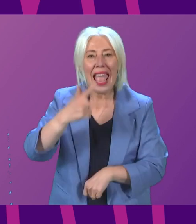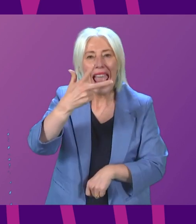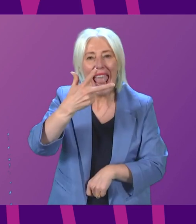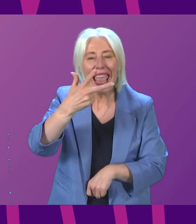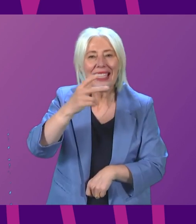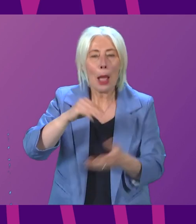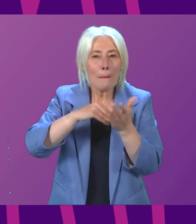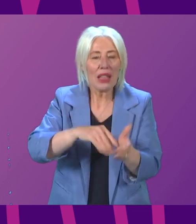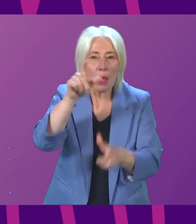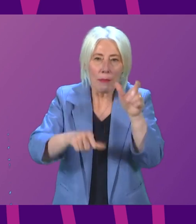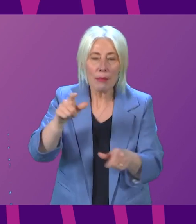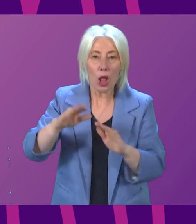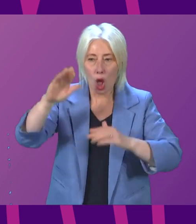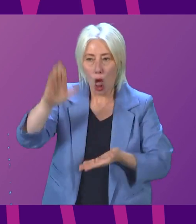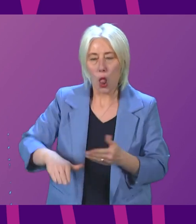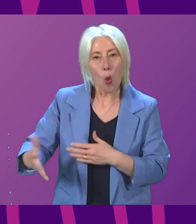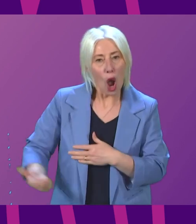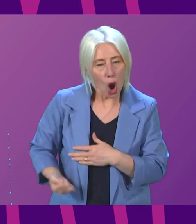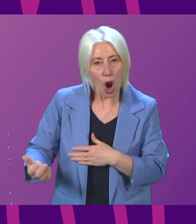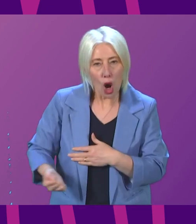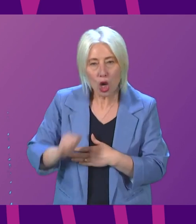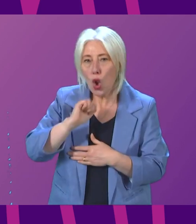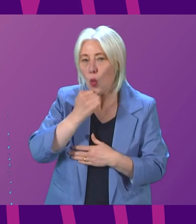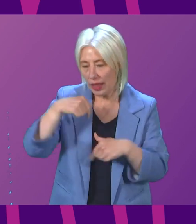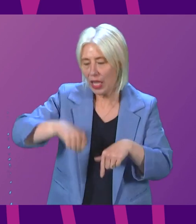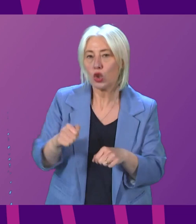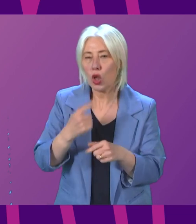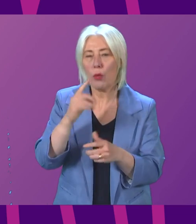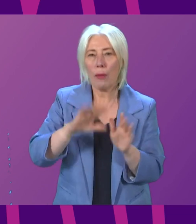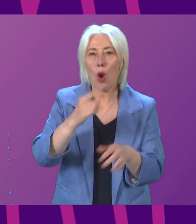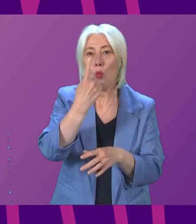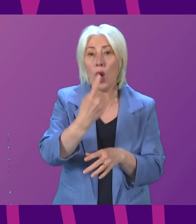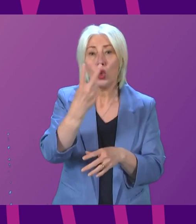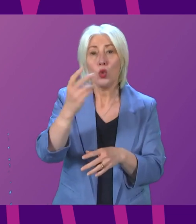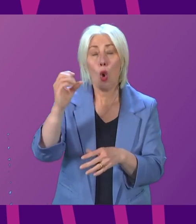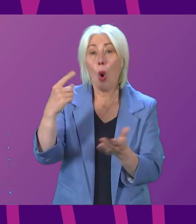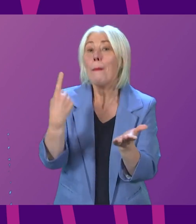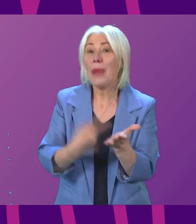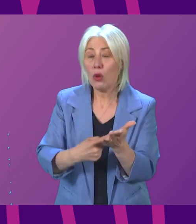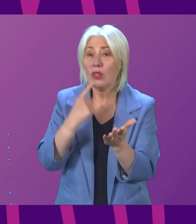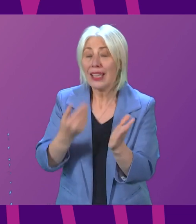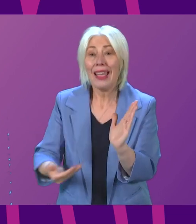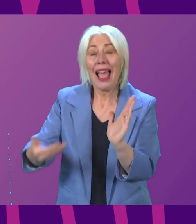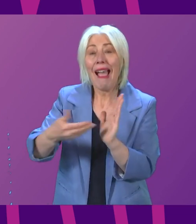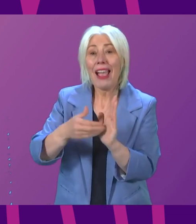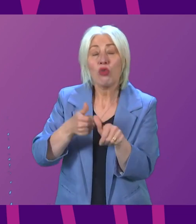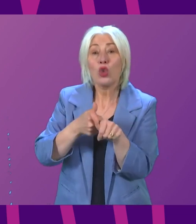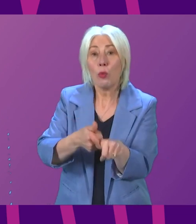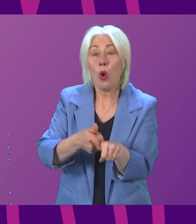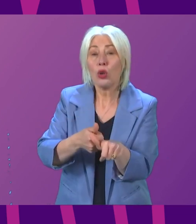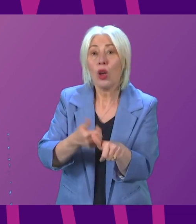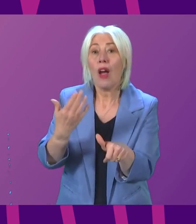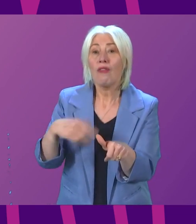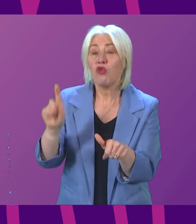people of the lowest earners across Scotland will get at least £1,200 in additional support announced by